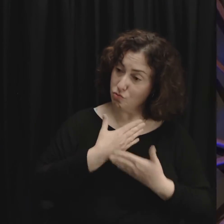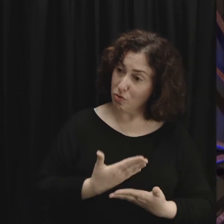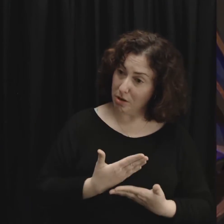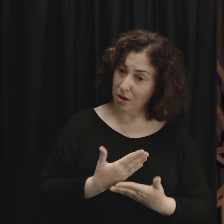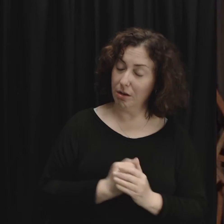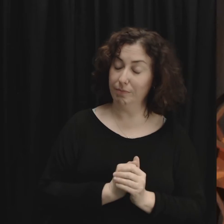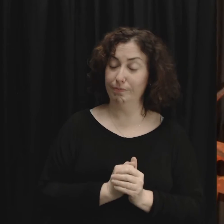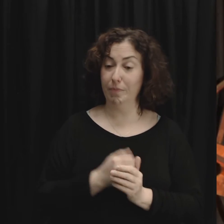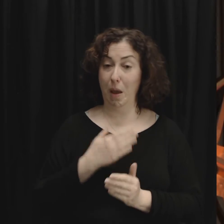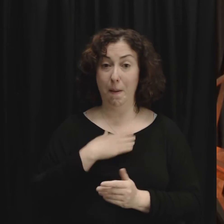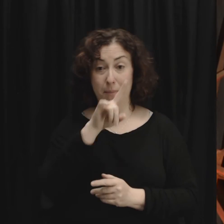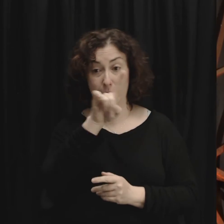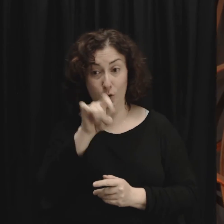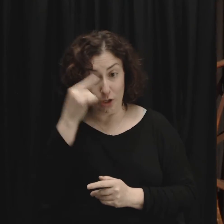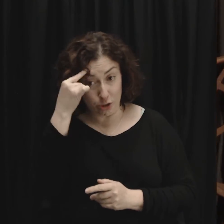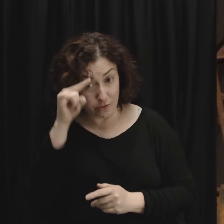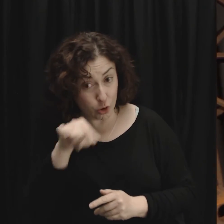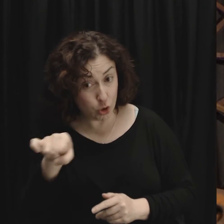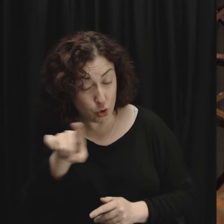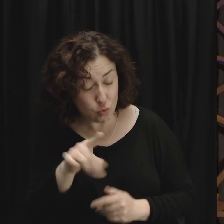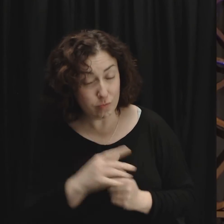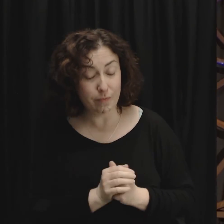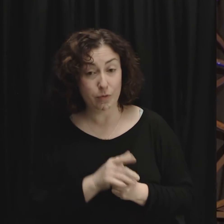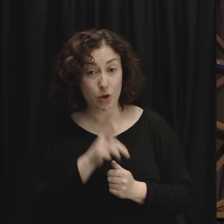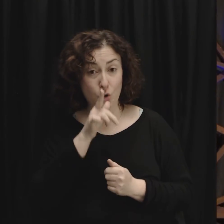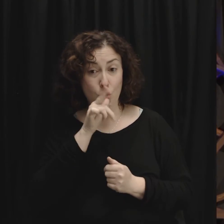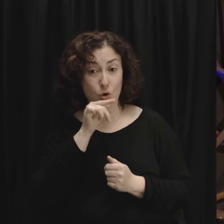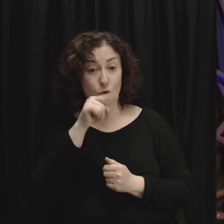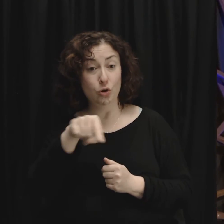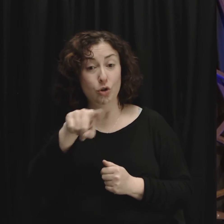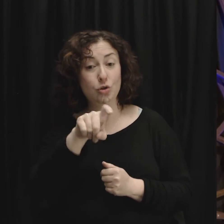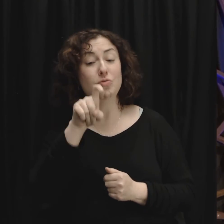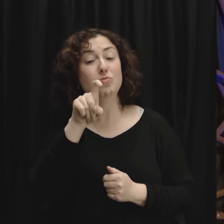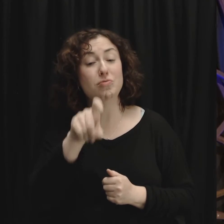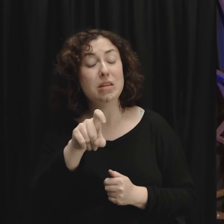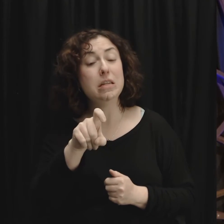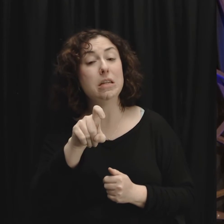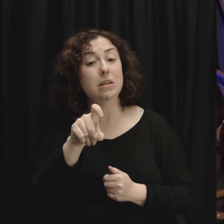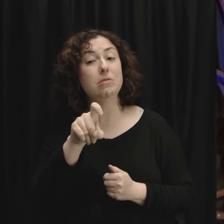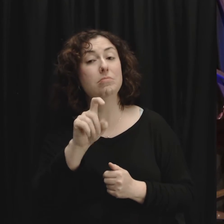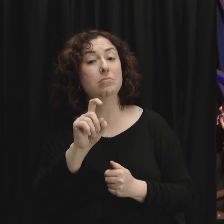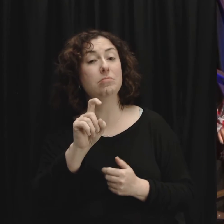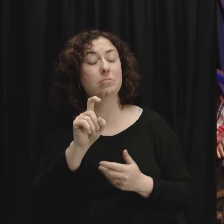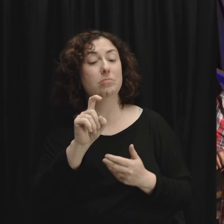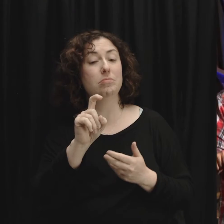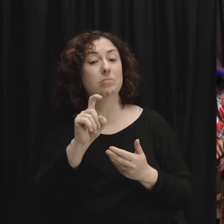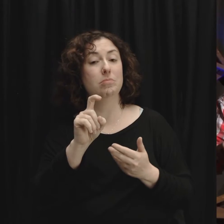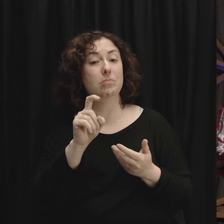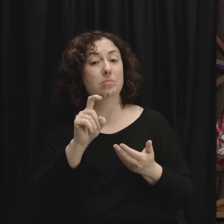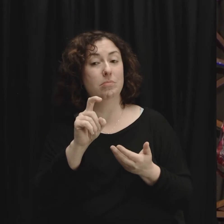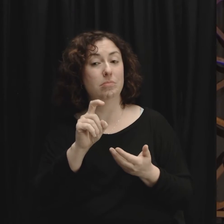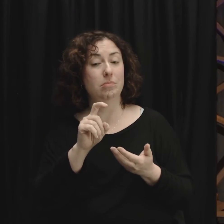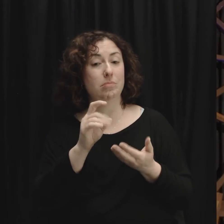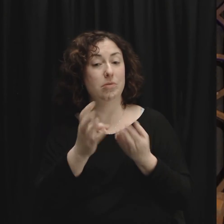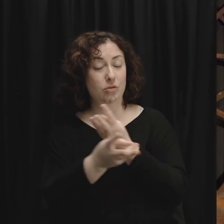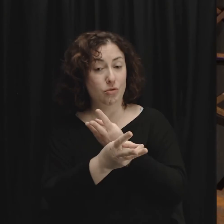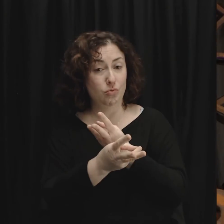is it in your life that you need to make peace with what relationship is God calling you to be a peacemaker and what